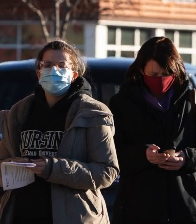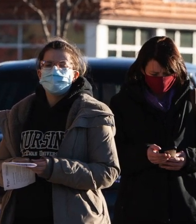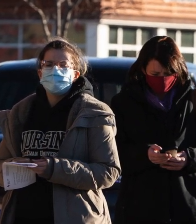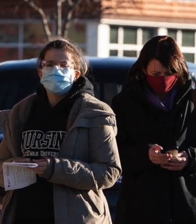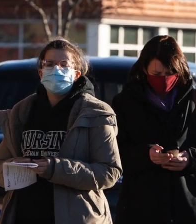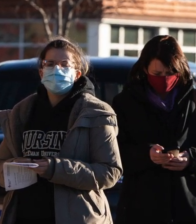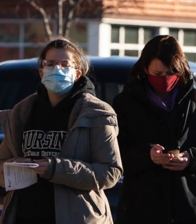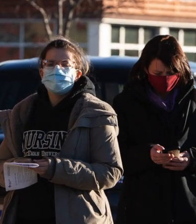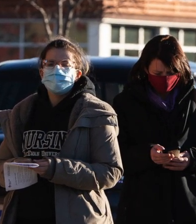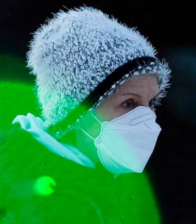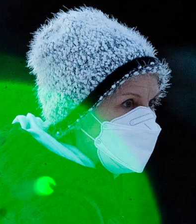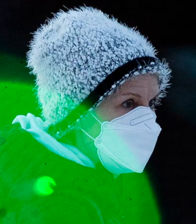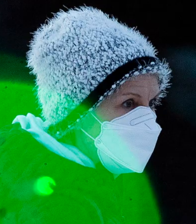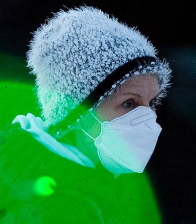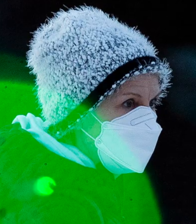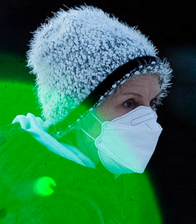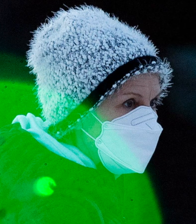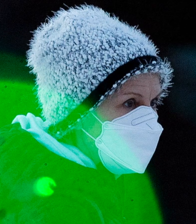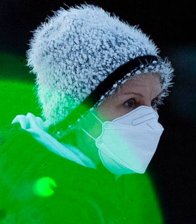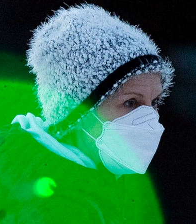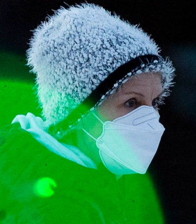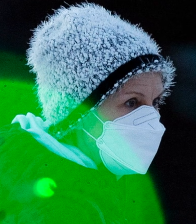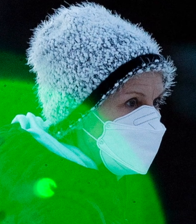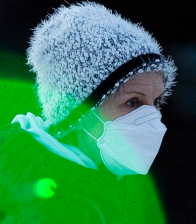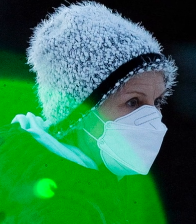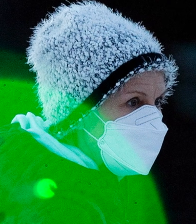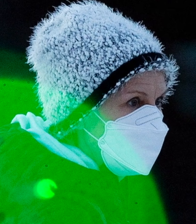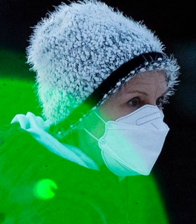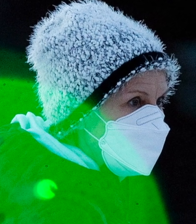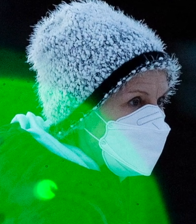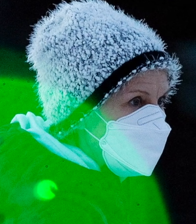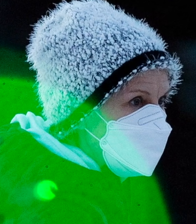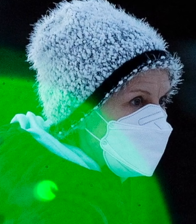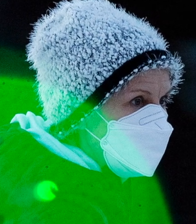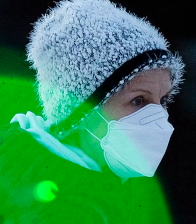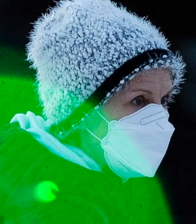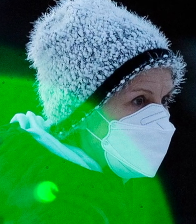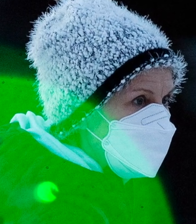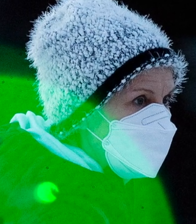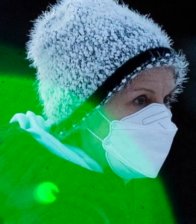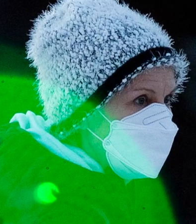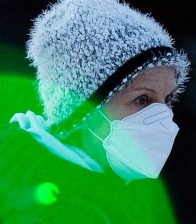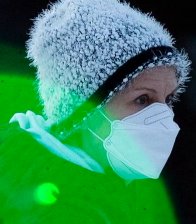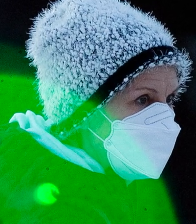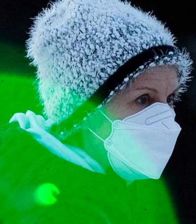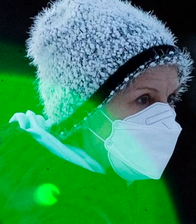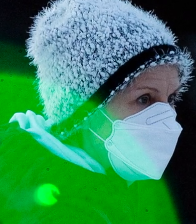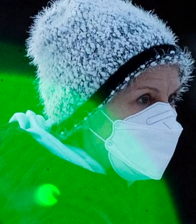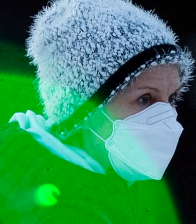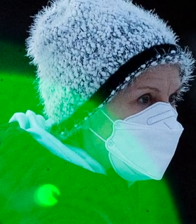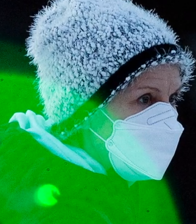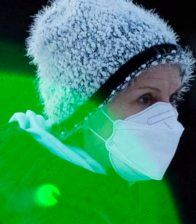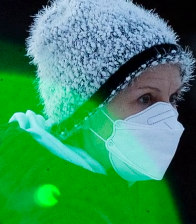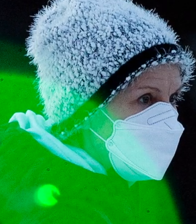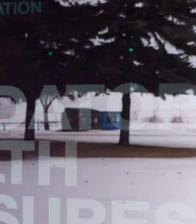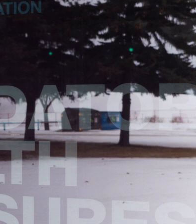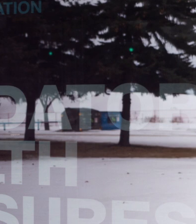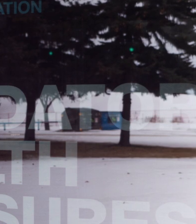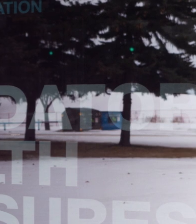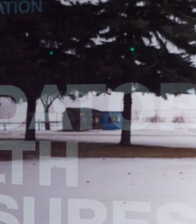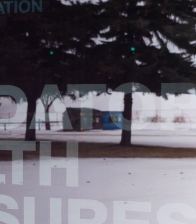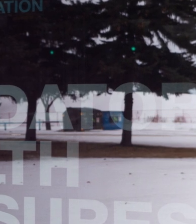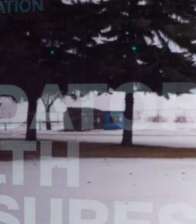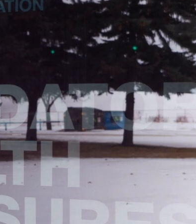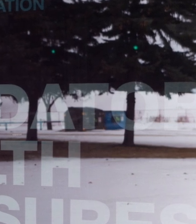many Albertans. And I think for all of us, there have been a lot of things that we've learned about the virus,